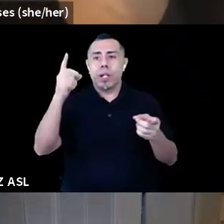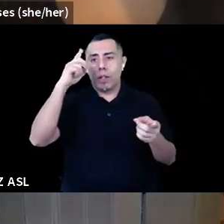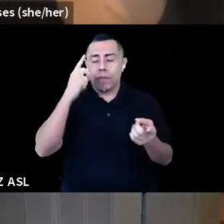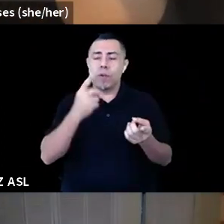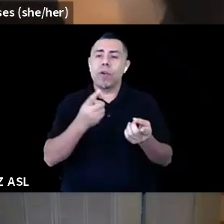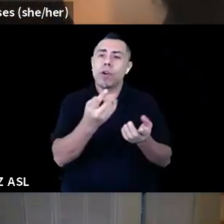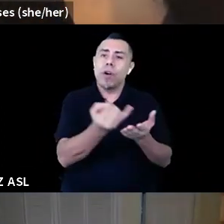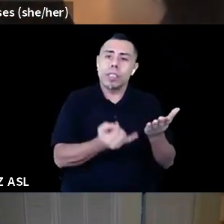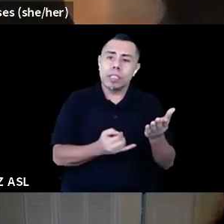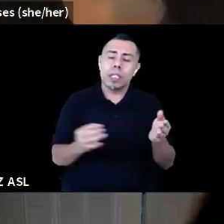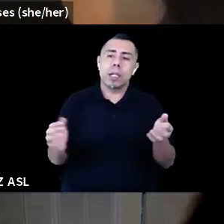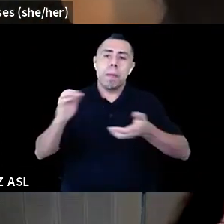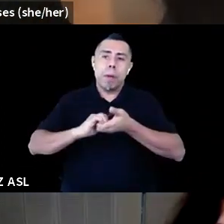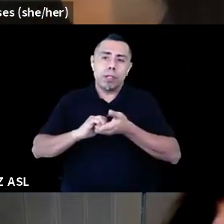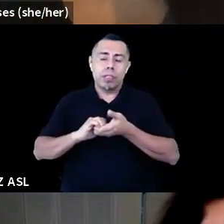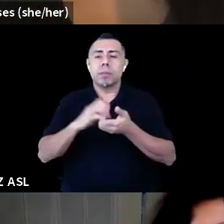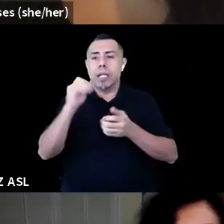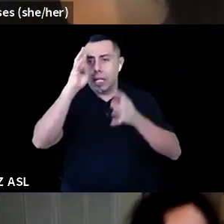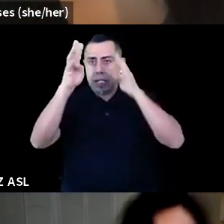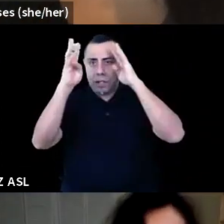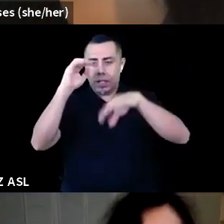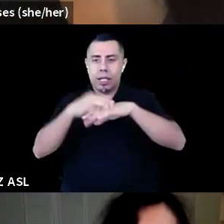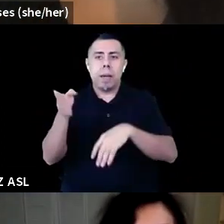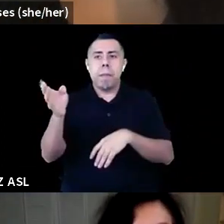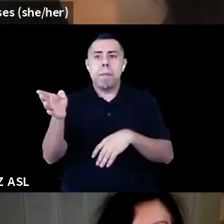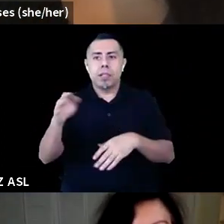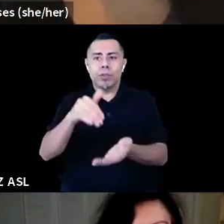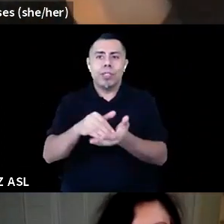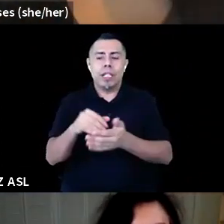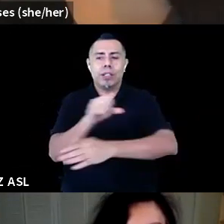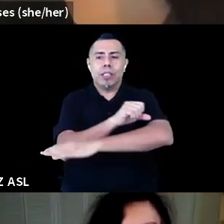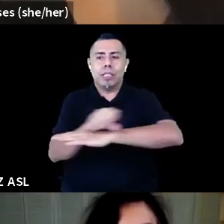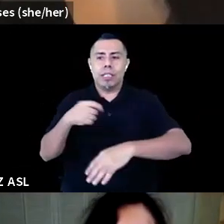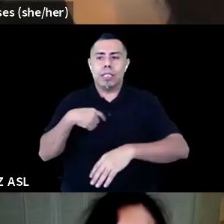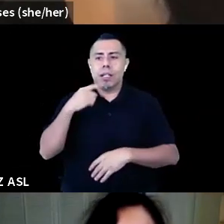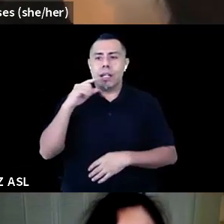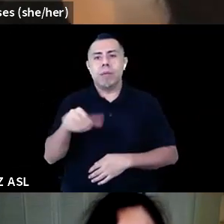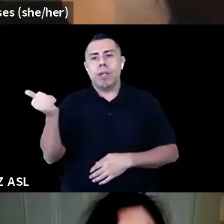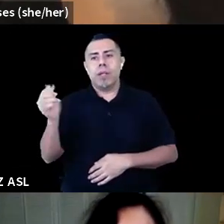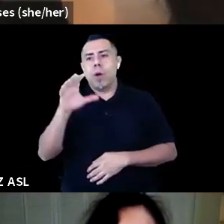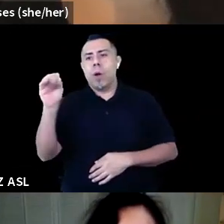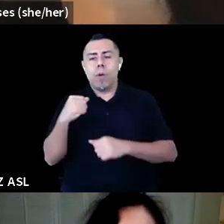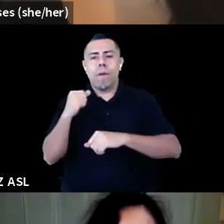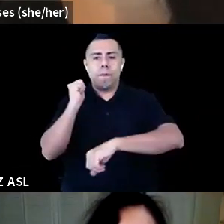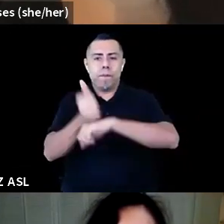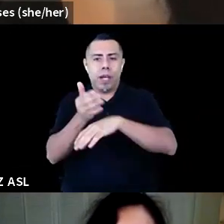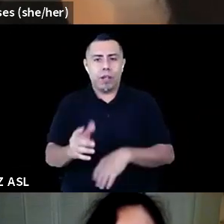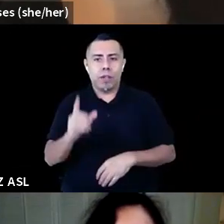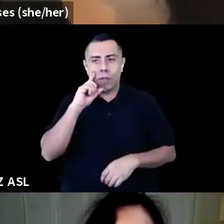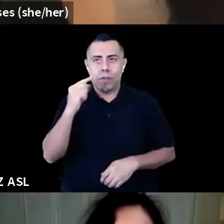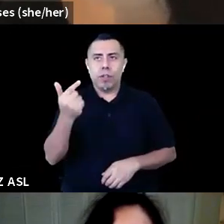Baltimore Center Stage, co-founder of Groundwater Arts, and also an independent theater maker. I'll pass it over to Tara now. Yeah.